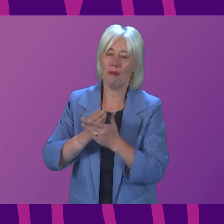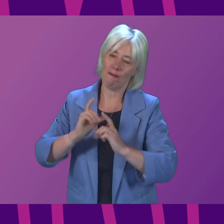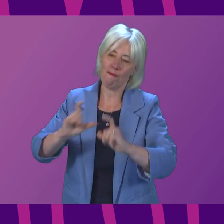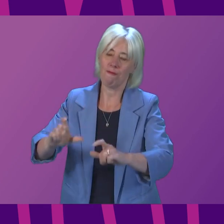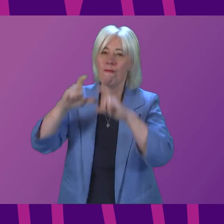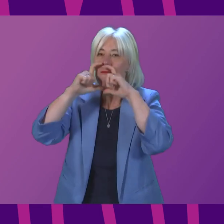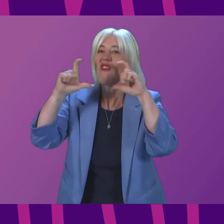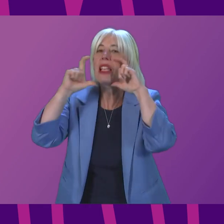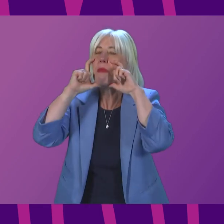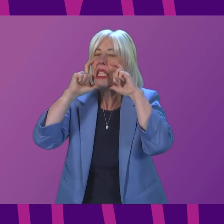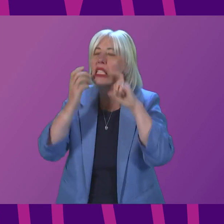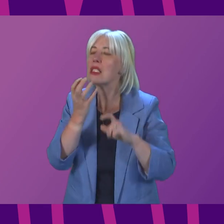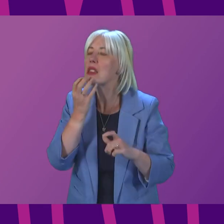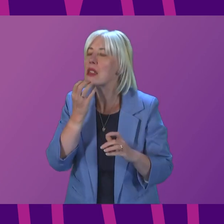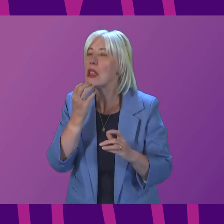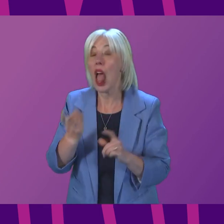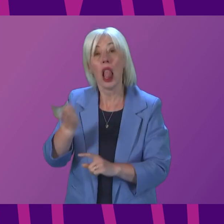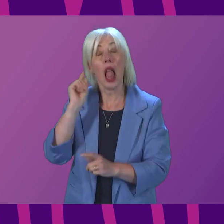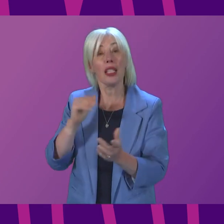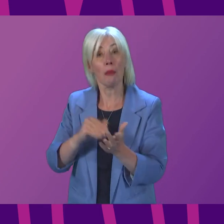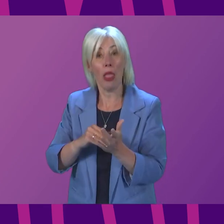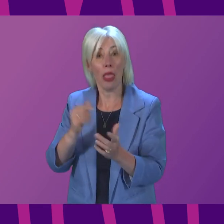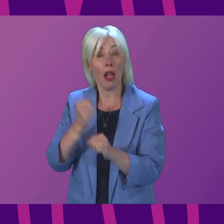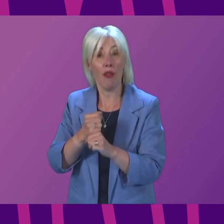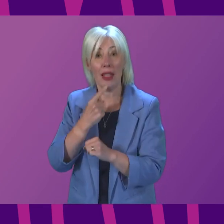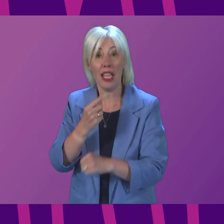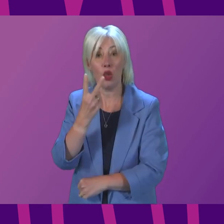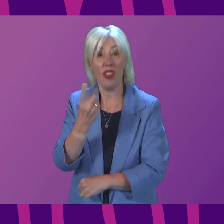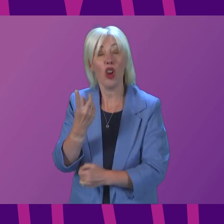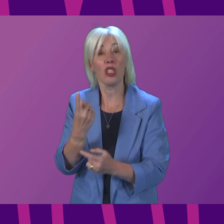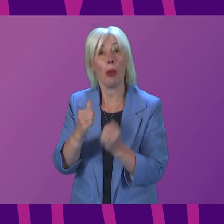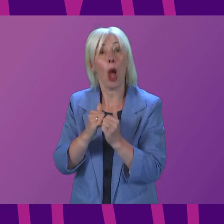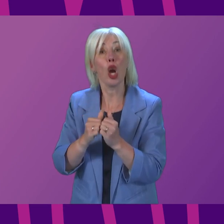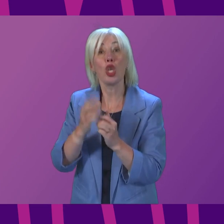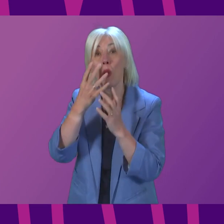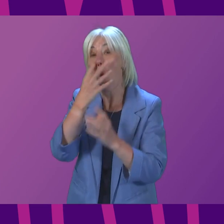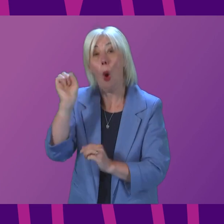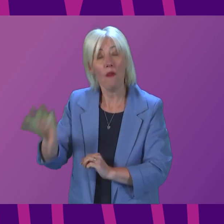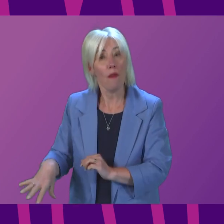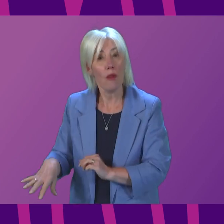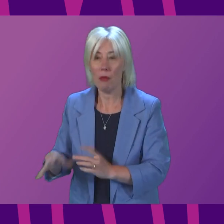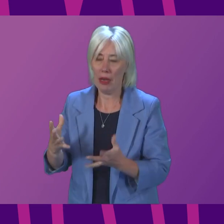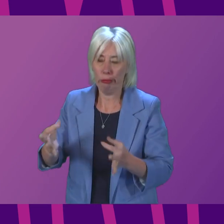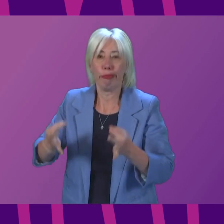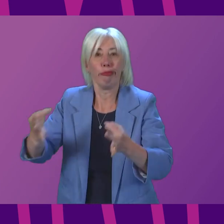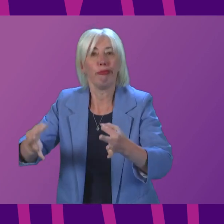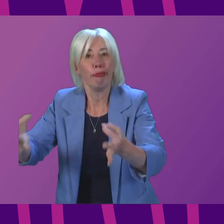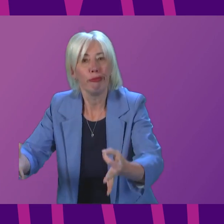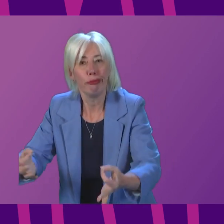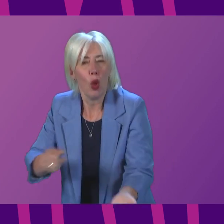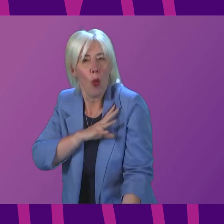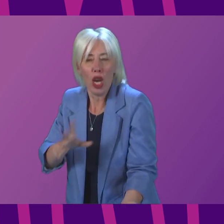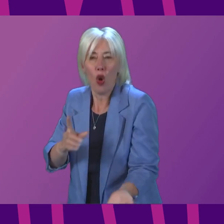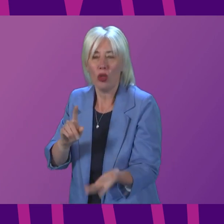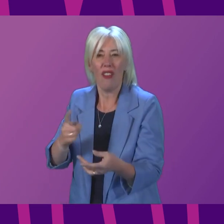in place. The Government said last month these would be removed on the 21st of March, but now that has been delayed. Why won't the First